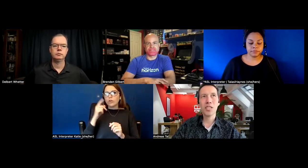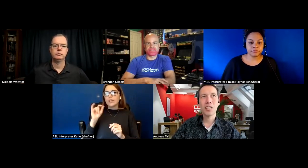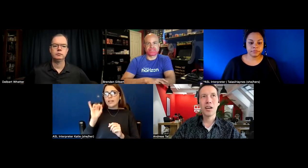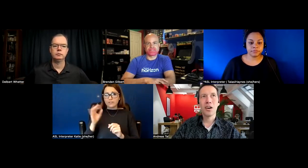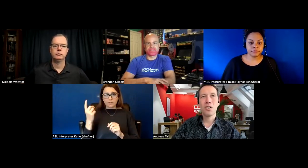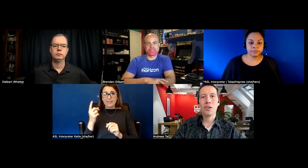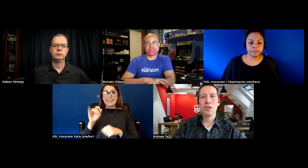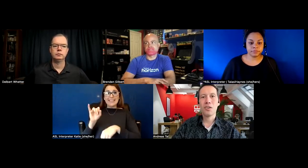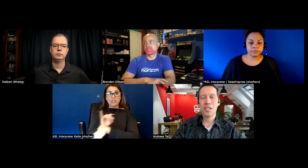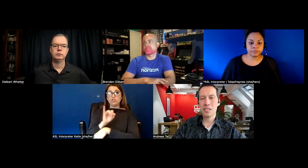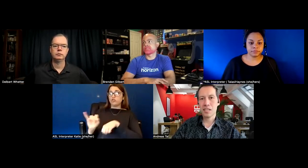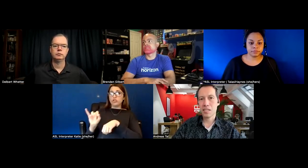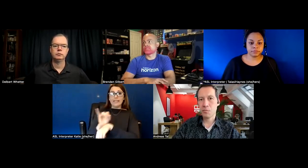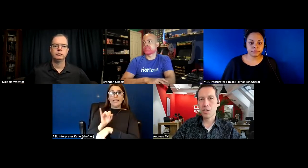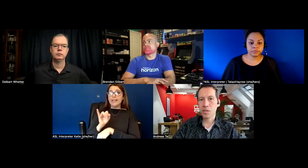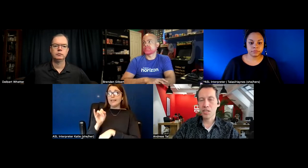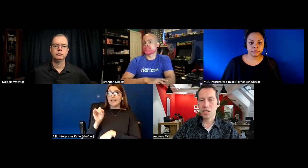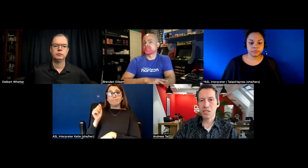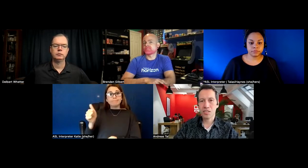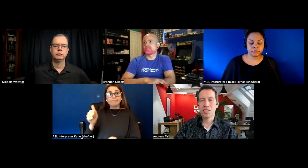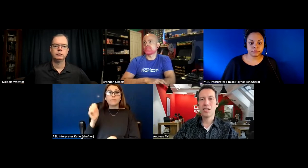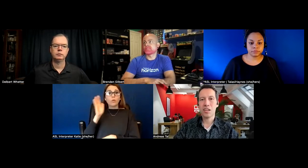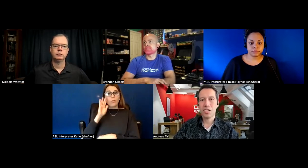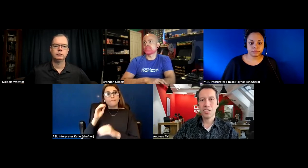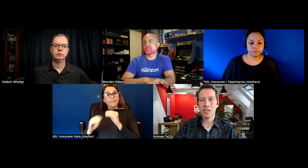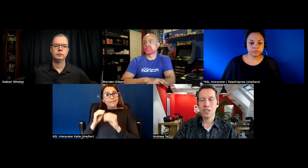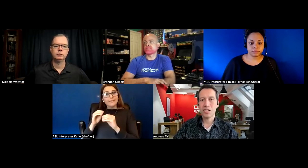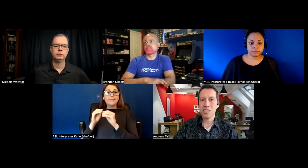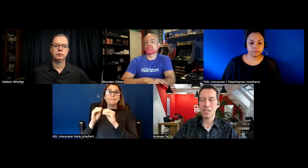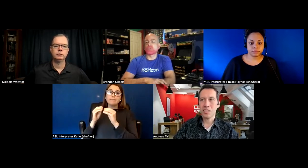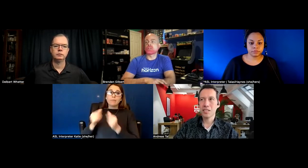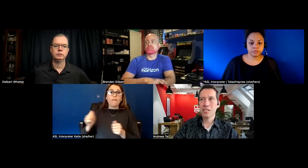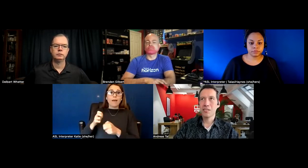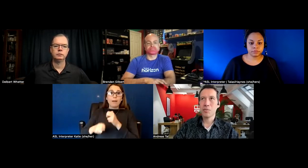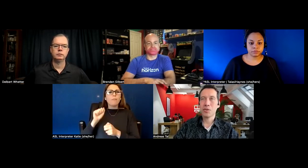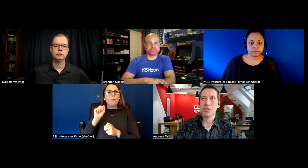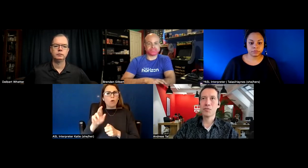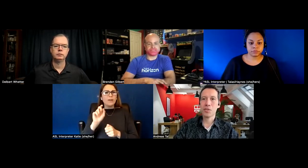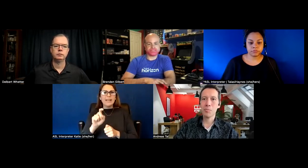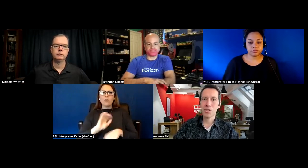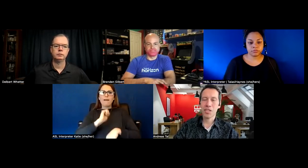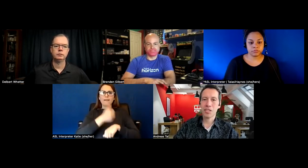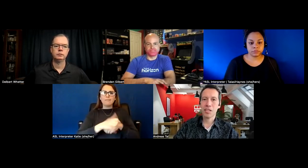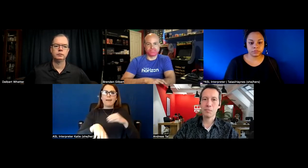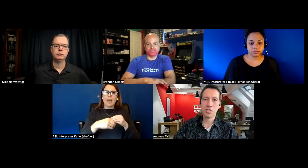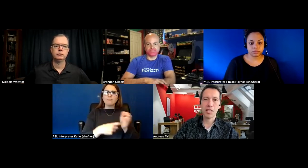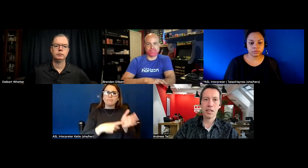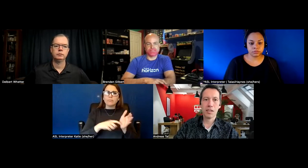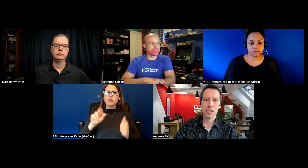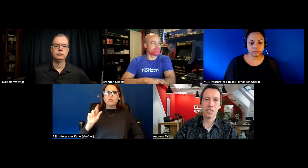or is there some regulation needed because for captioning especially i see in